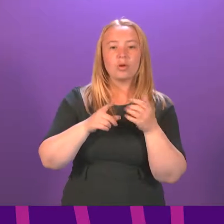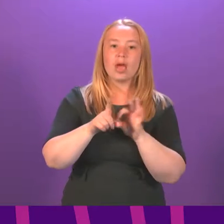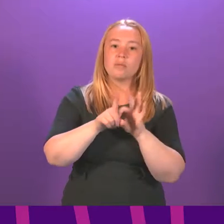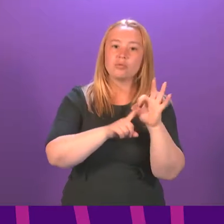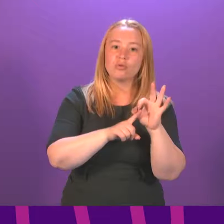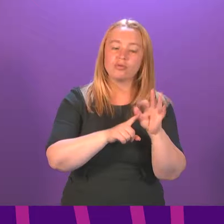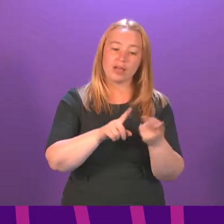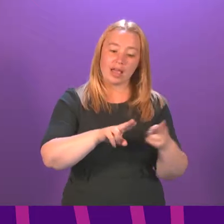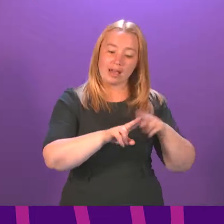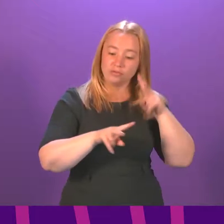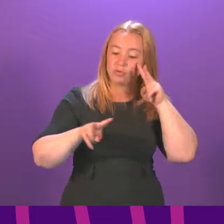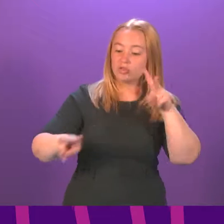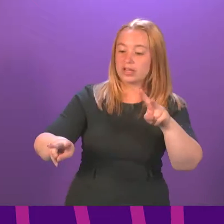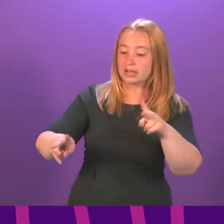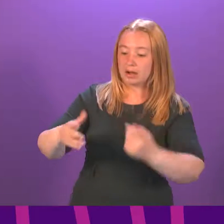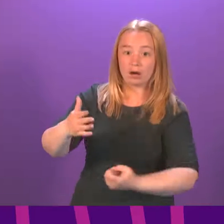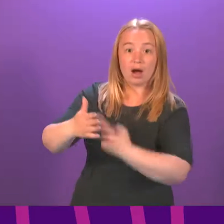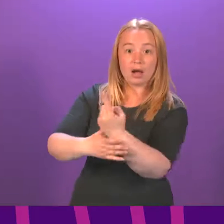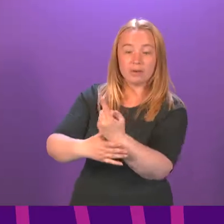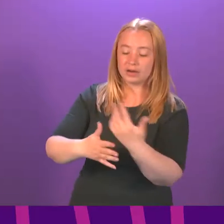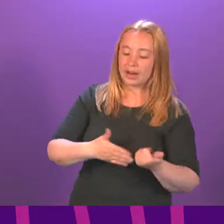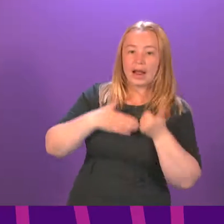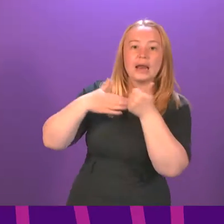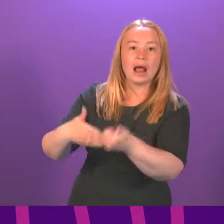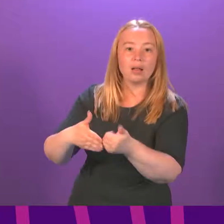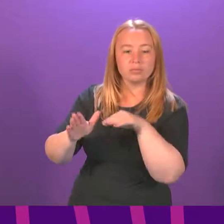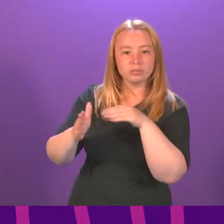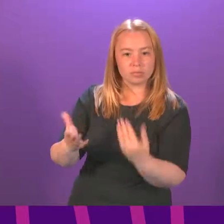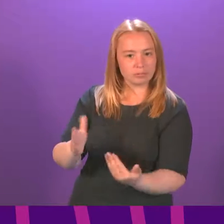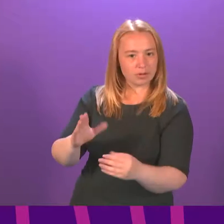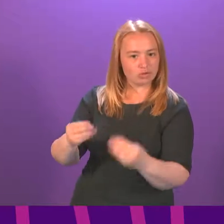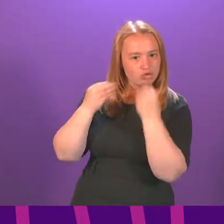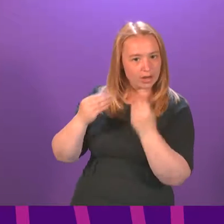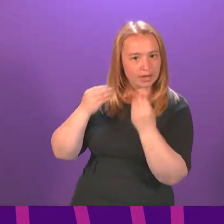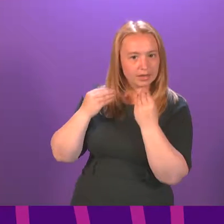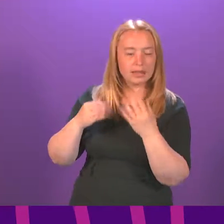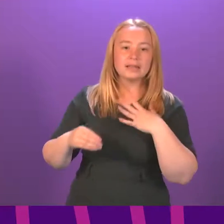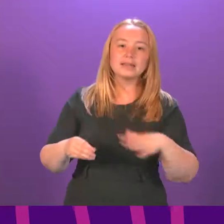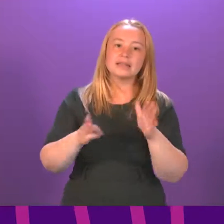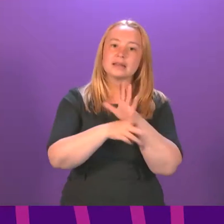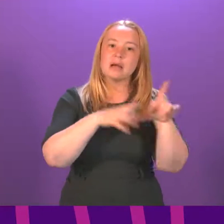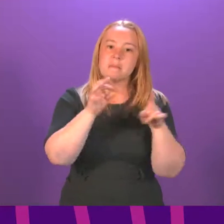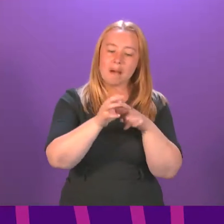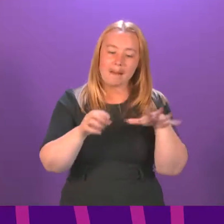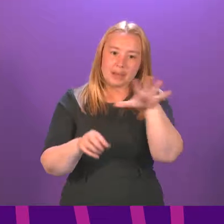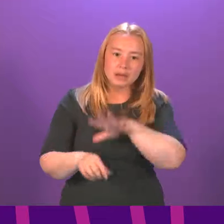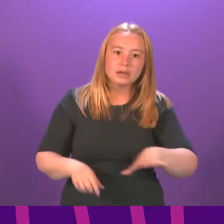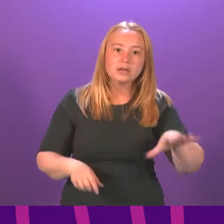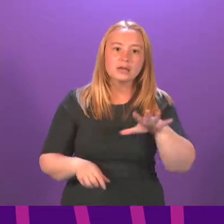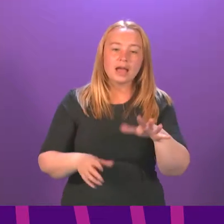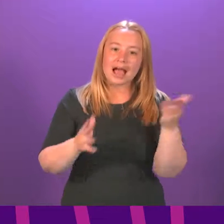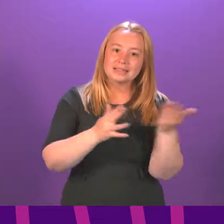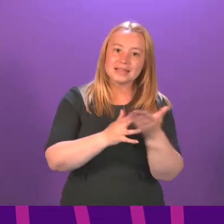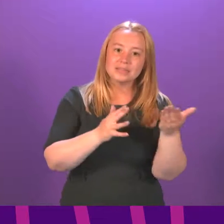CPR and defibrillation rates. Part of this programme is to ensure mapping, maintenance and accessibility of defibrillators.